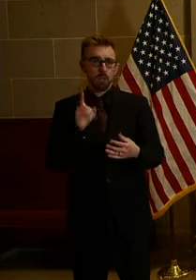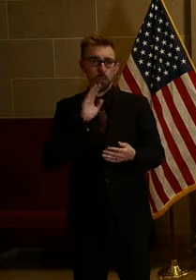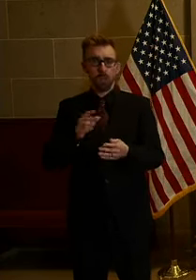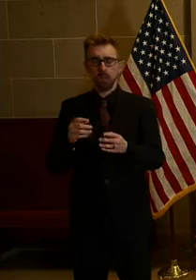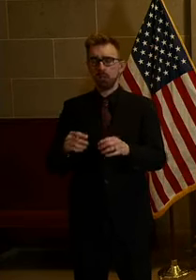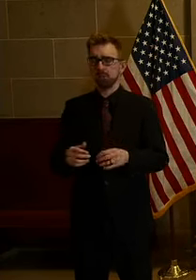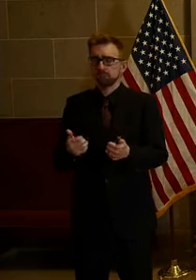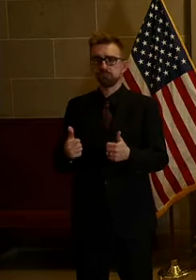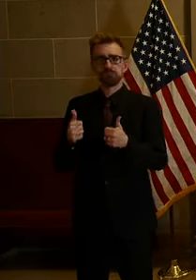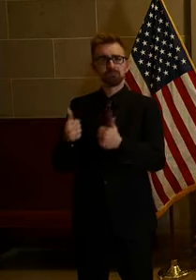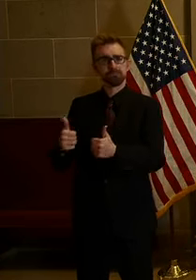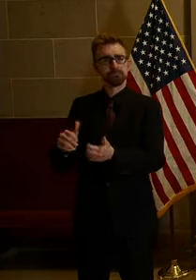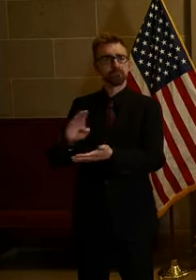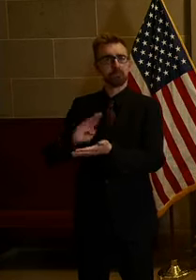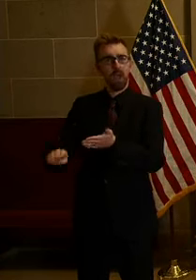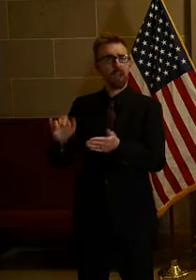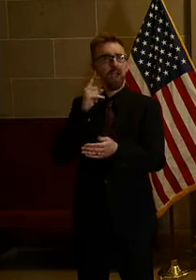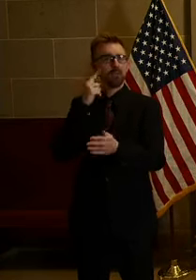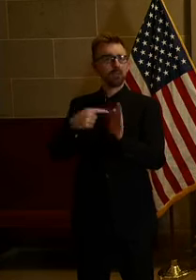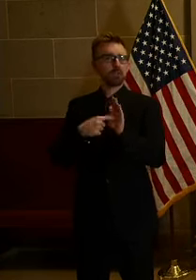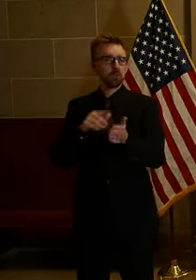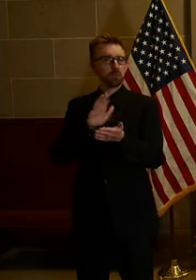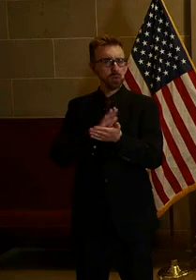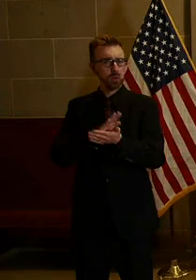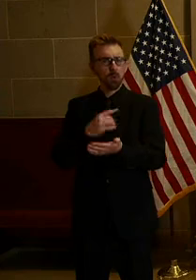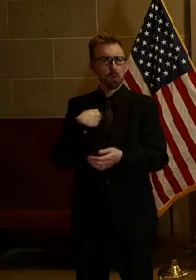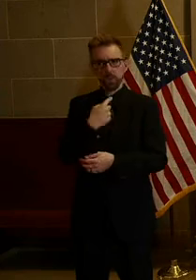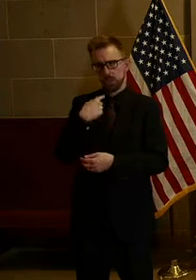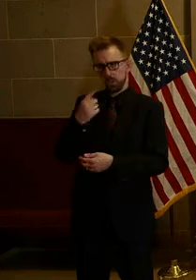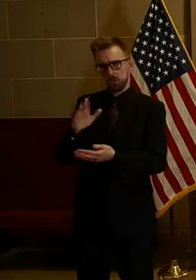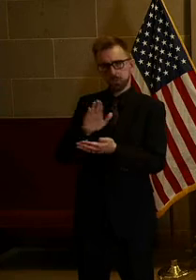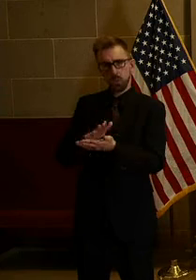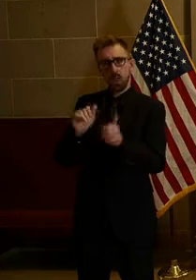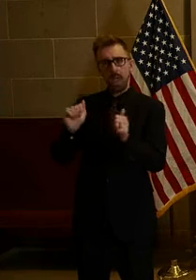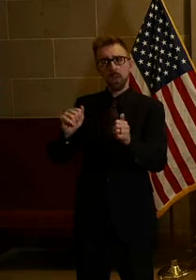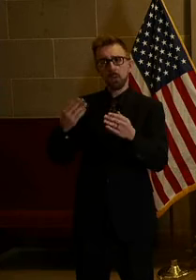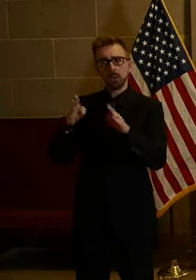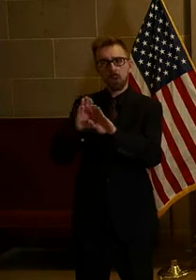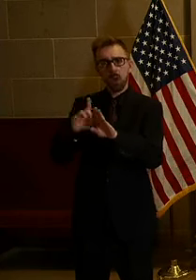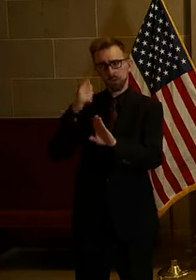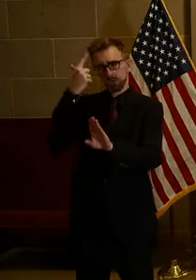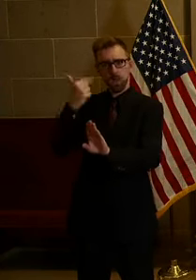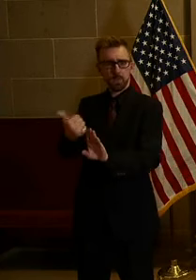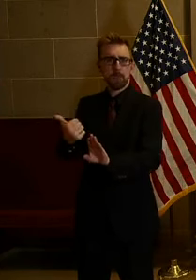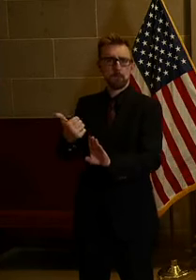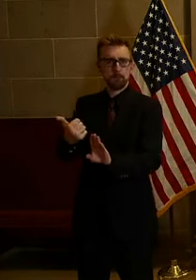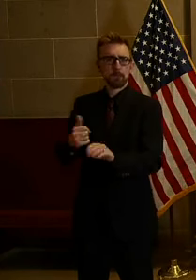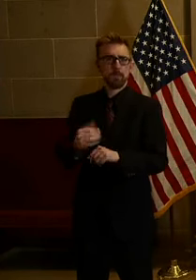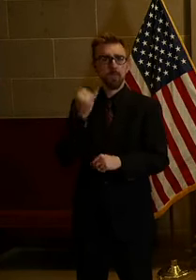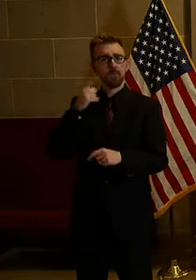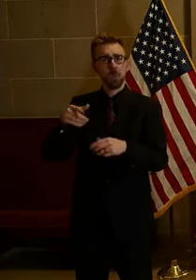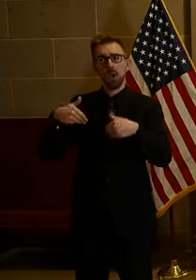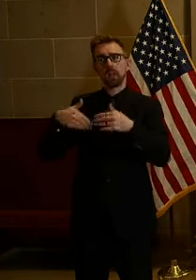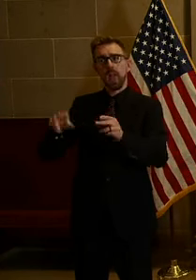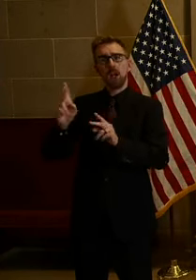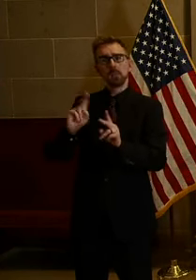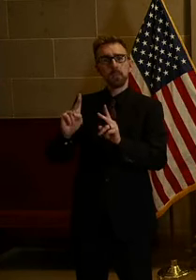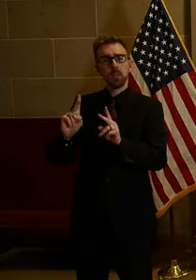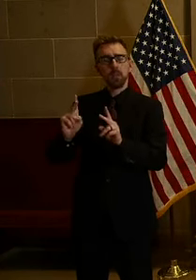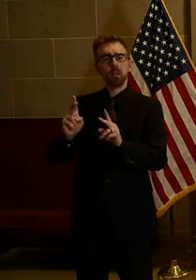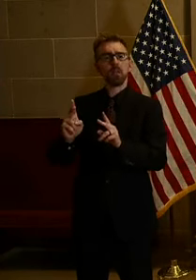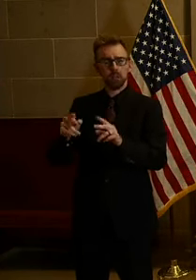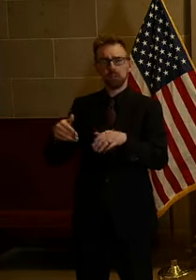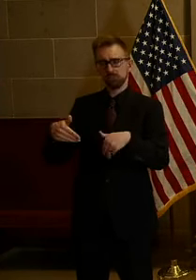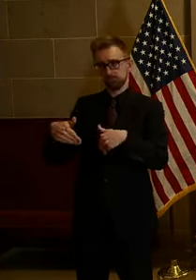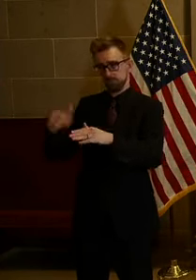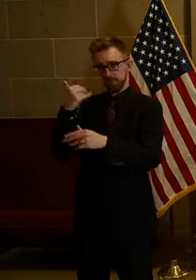somebody much like in the school case when we released total schools to be able to close when they wanted to close. But if you allow people to go out one, if they got